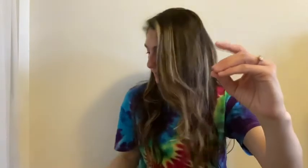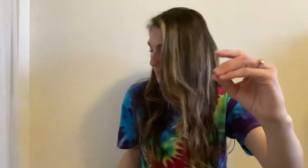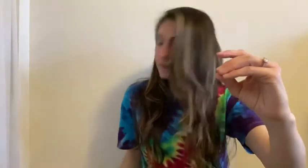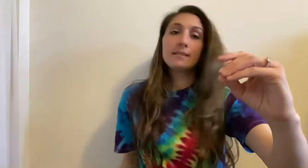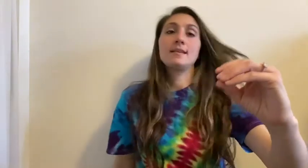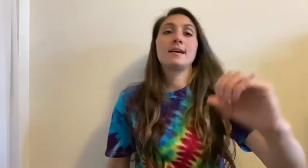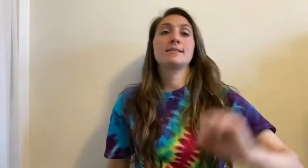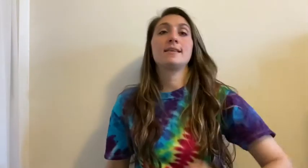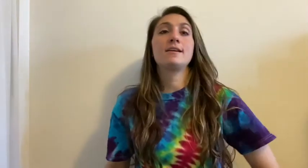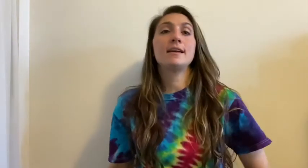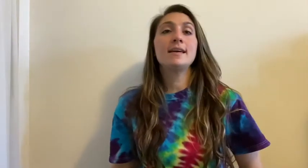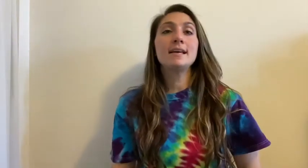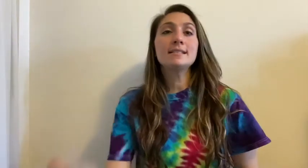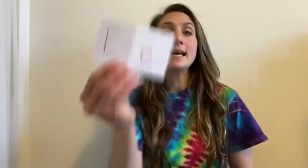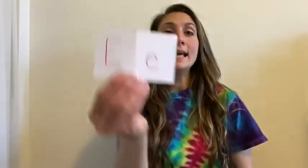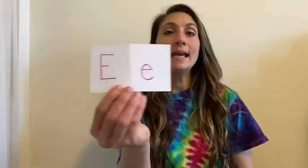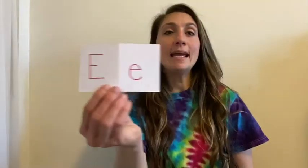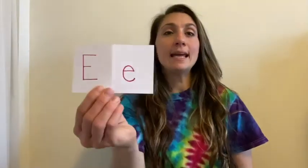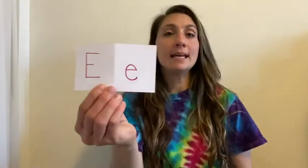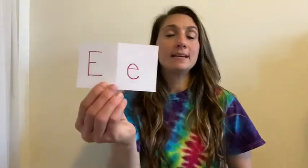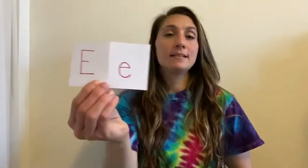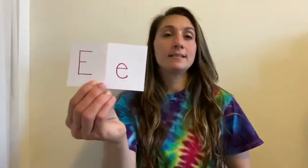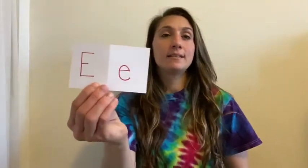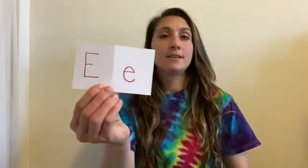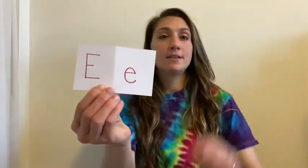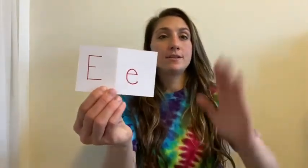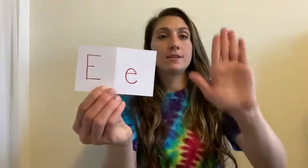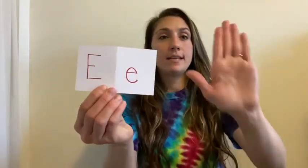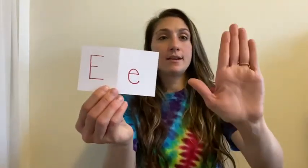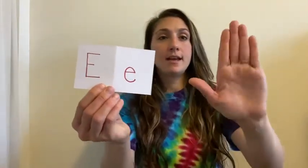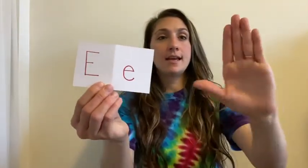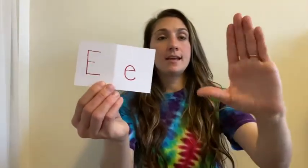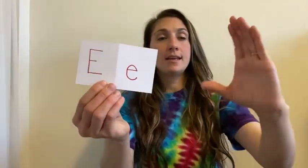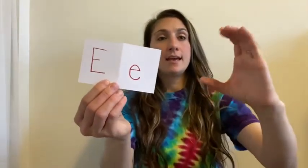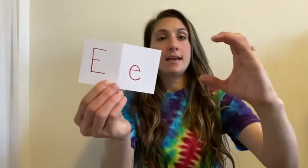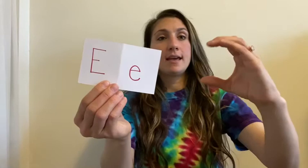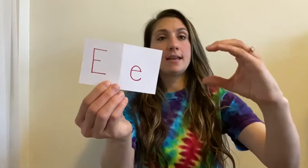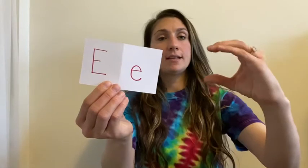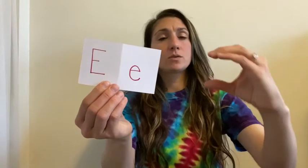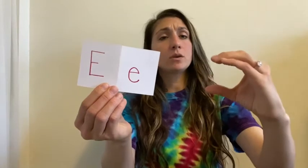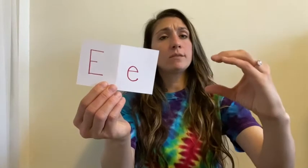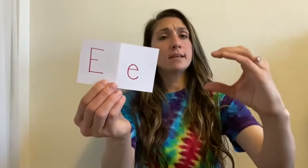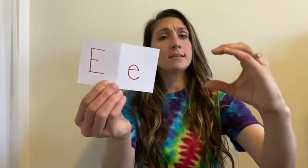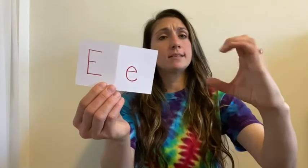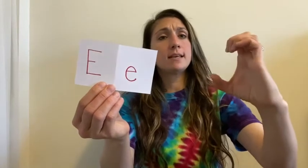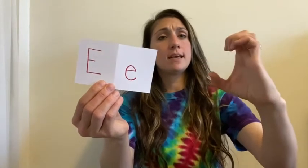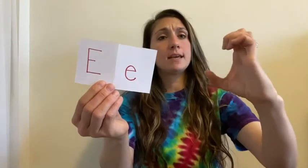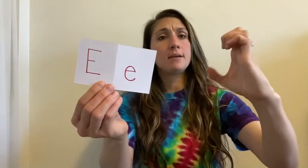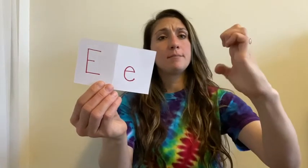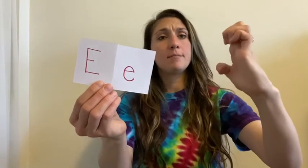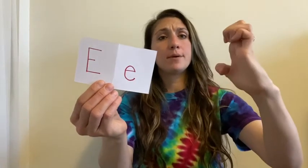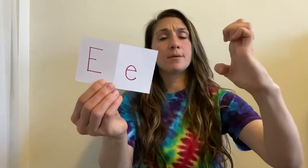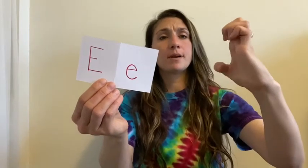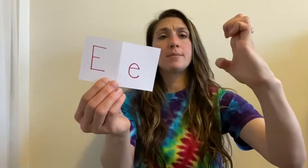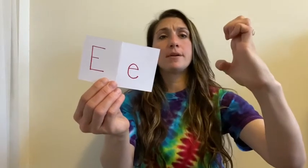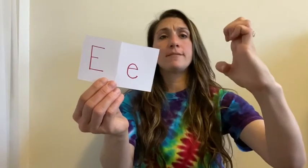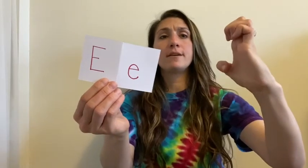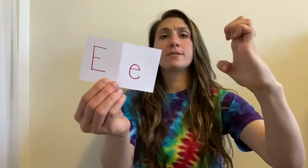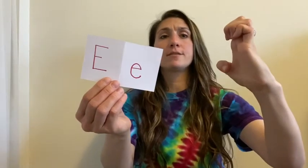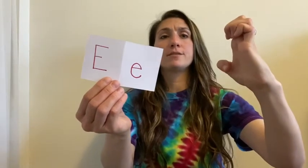The next letter is E. You're gonna take your hand, and it's sort of like the C, but we're gonna put our fingers closer